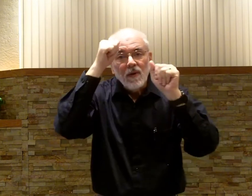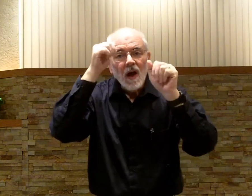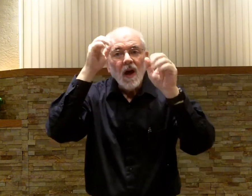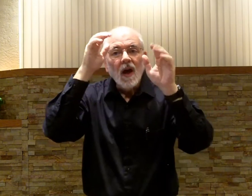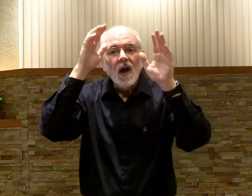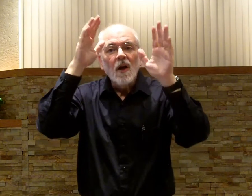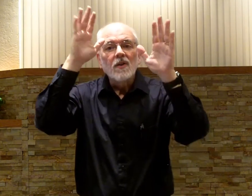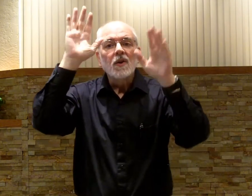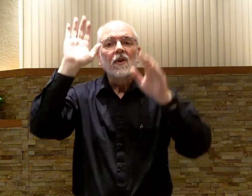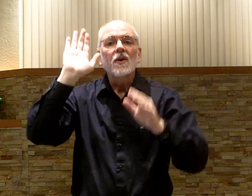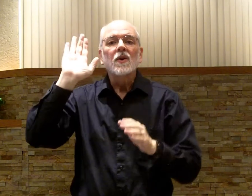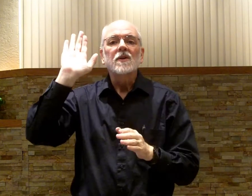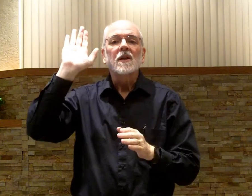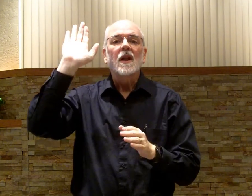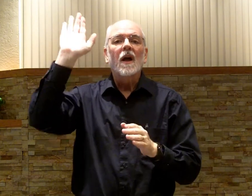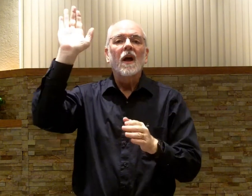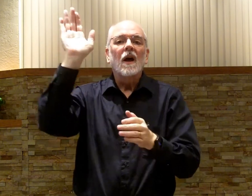Father's love.